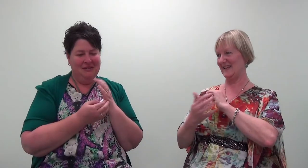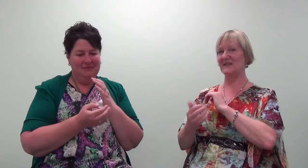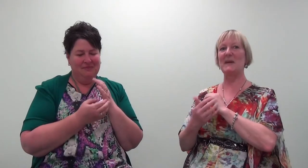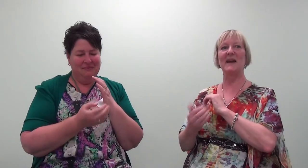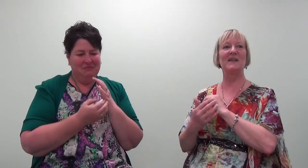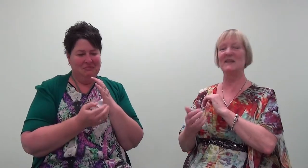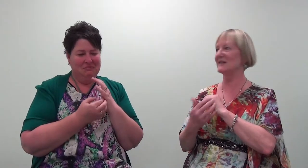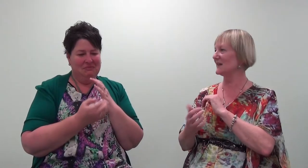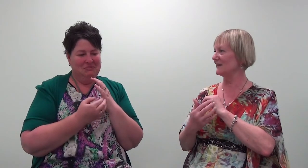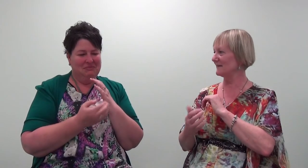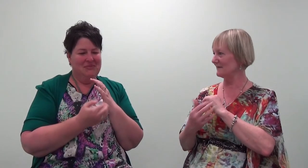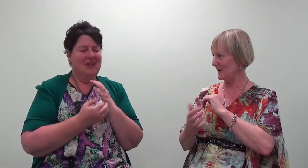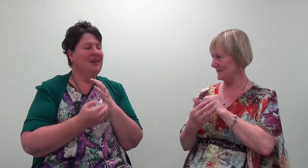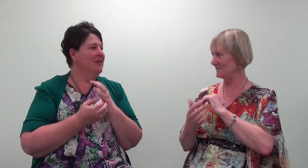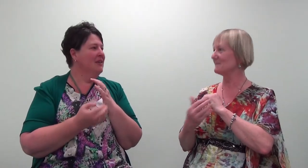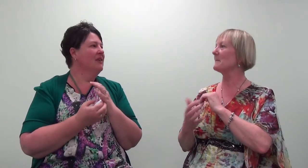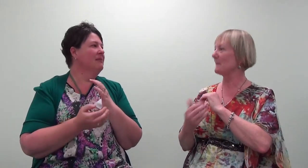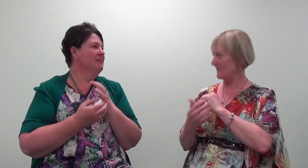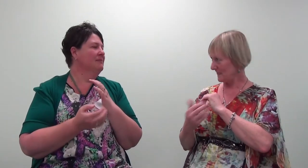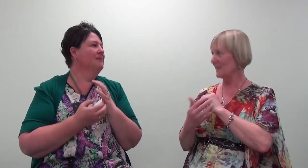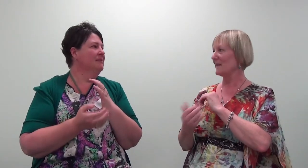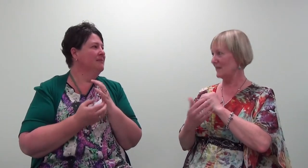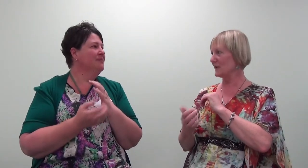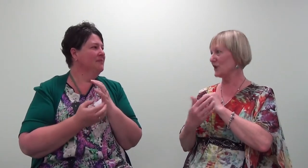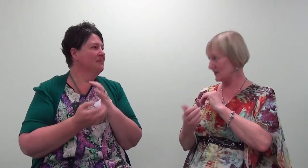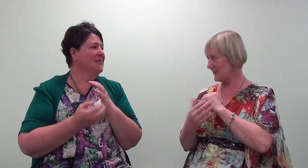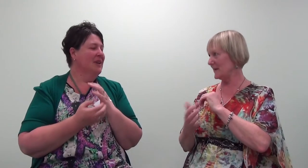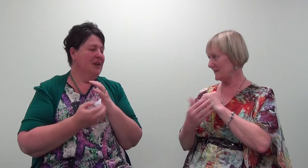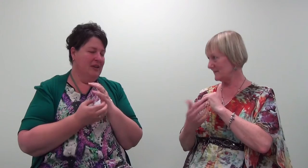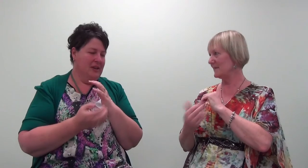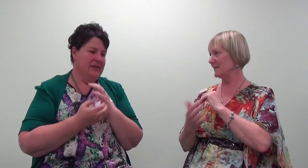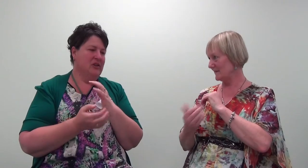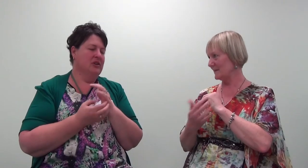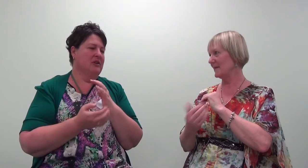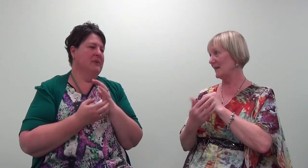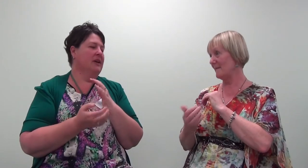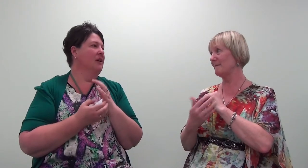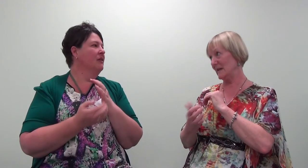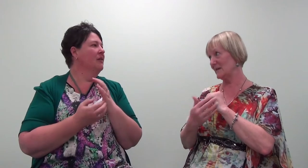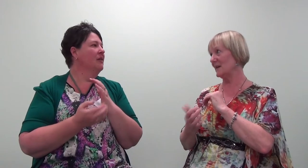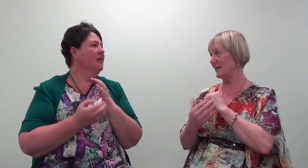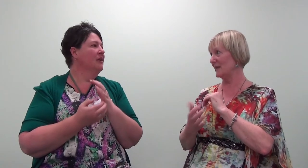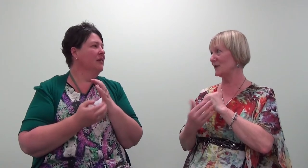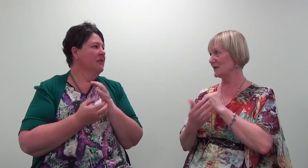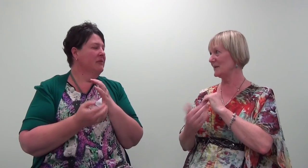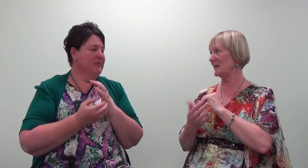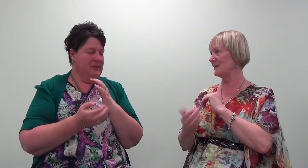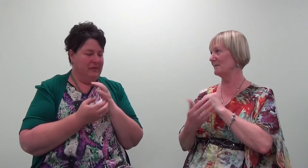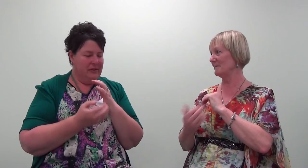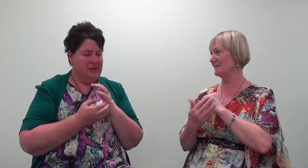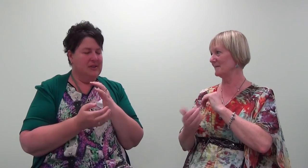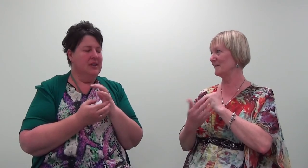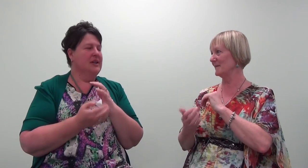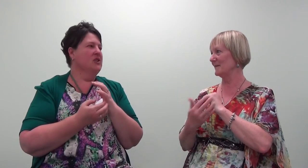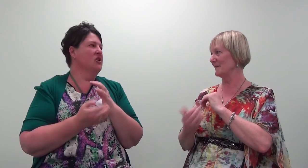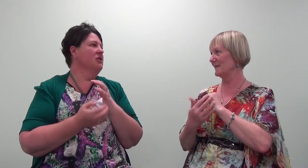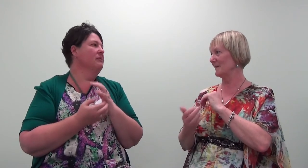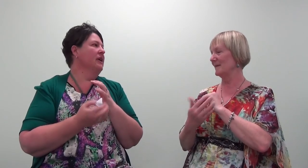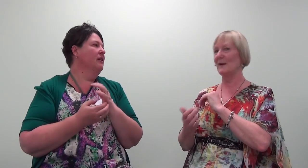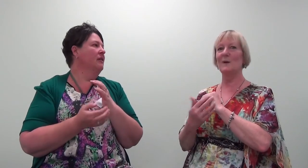part of the testing right yep they're judging me they're judging me it feels like they're judging me it feels like they're me look